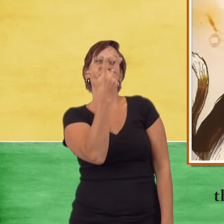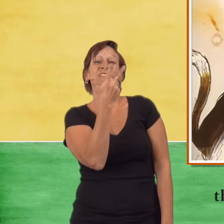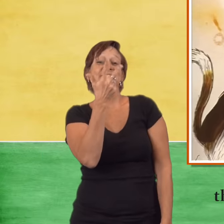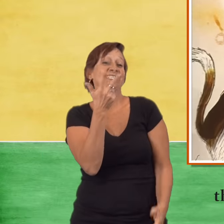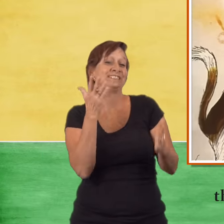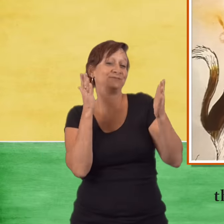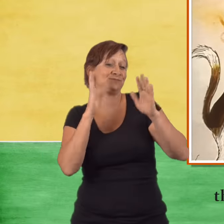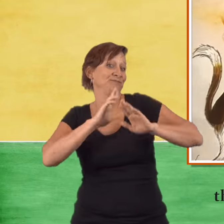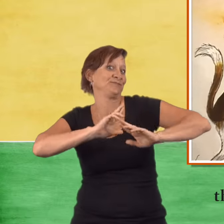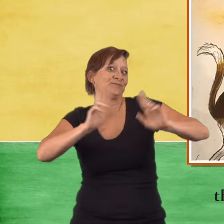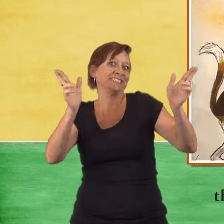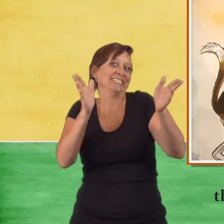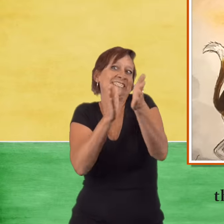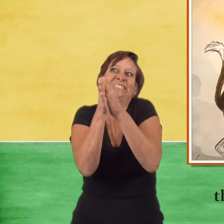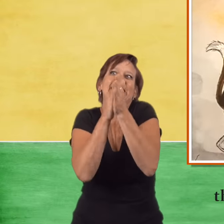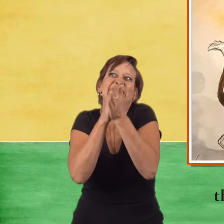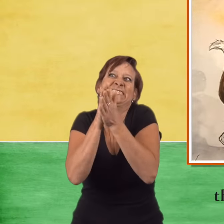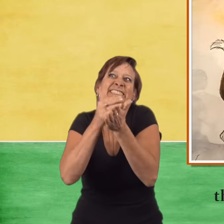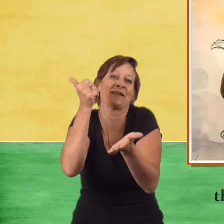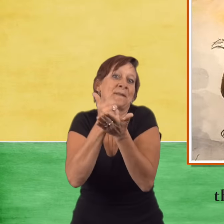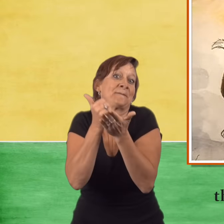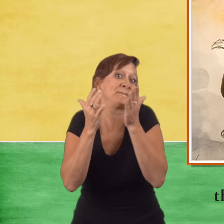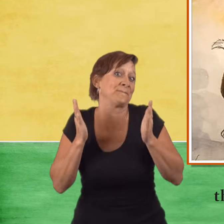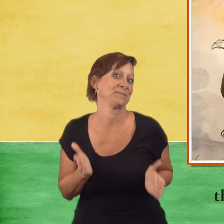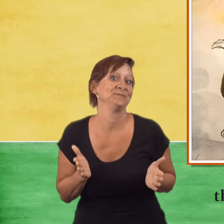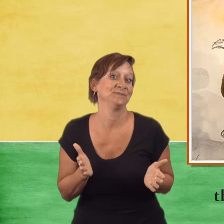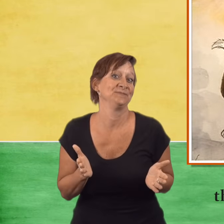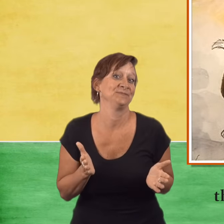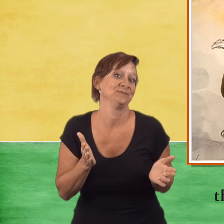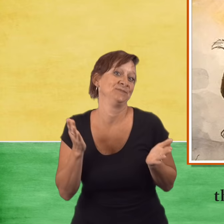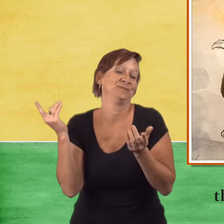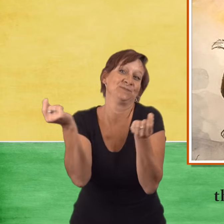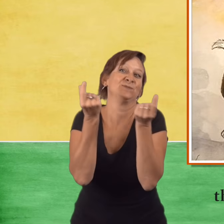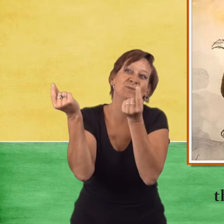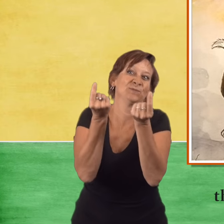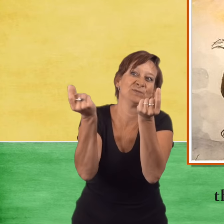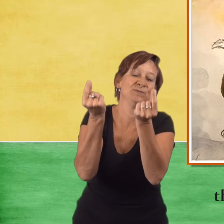very eager helpers. OK.